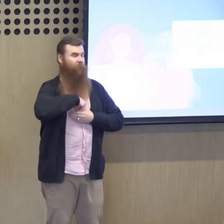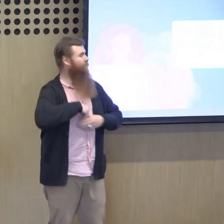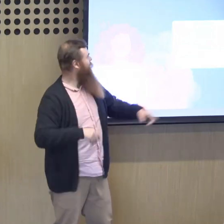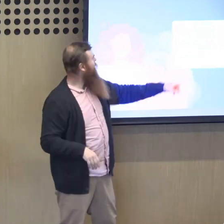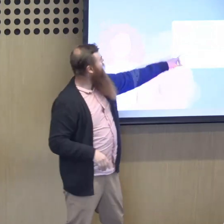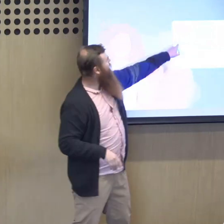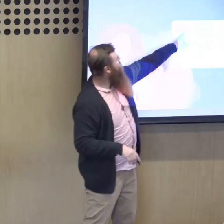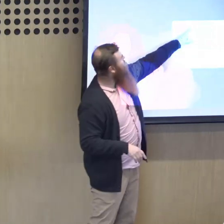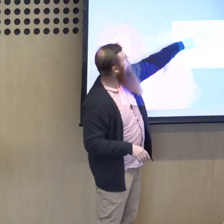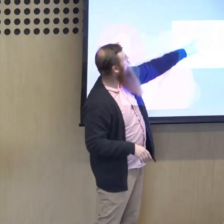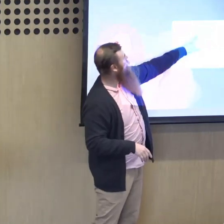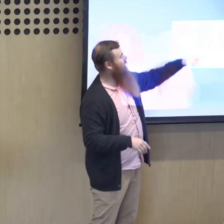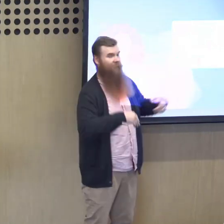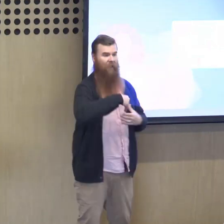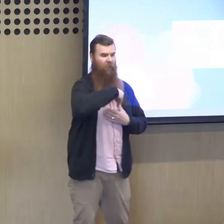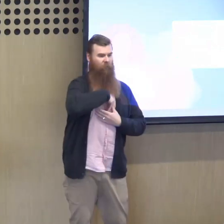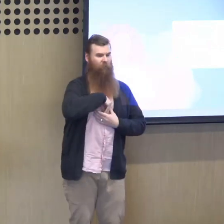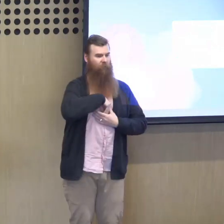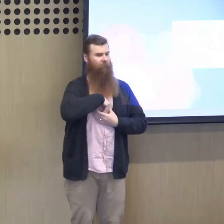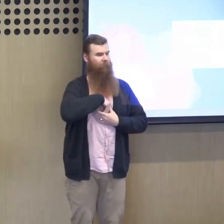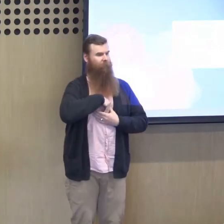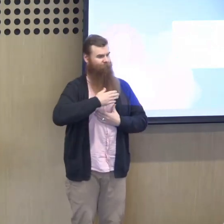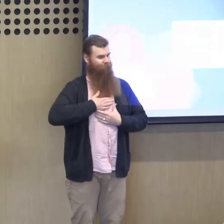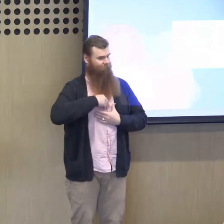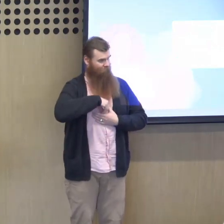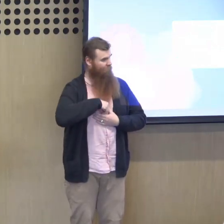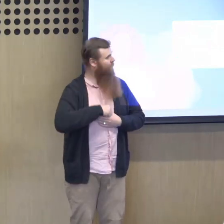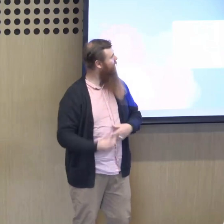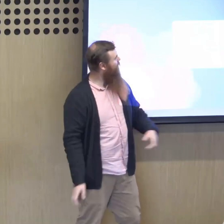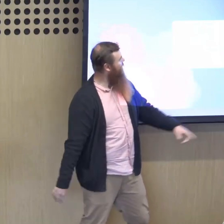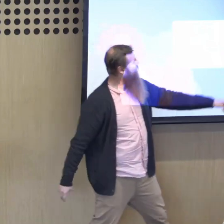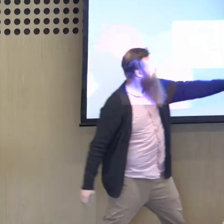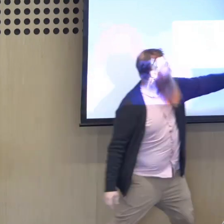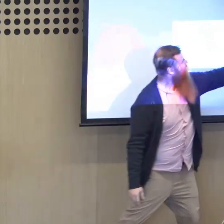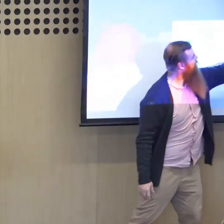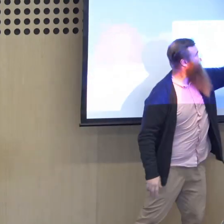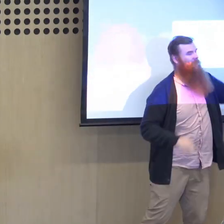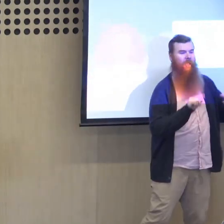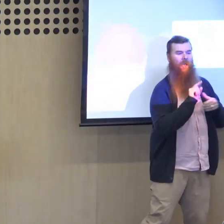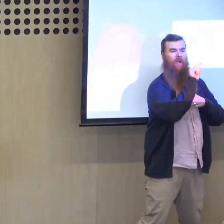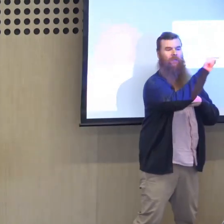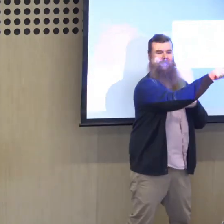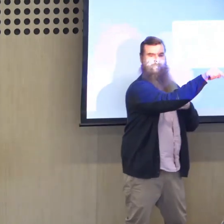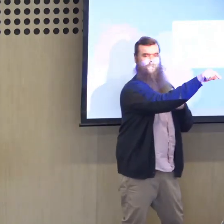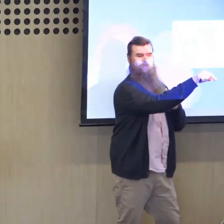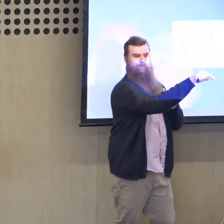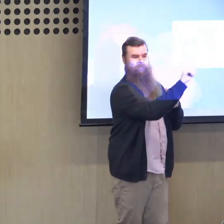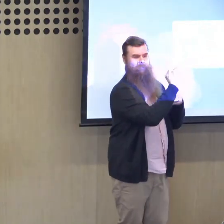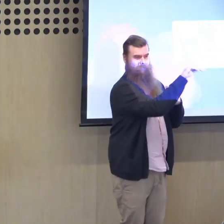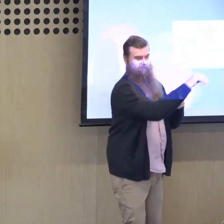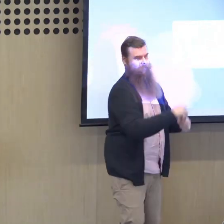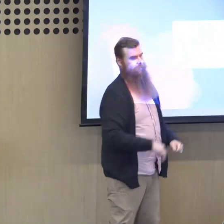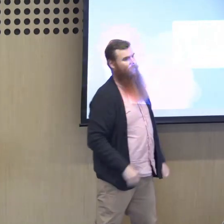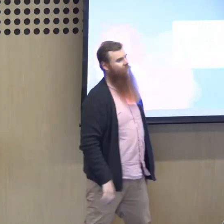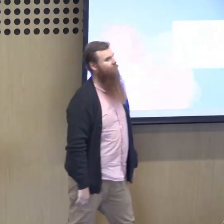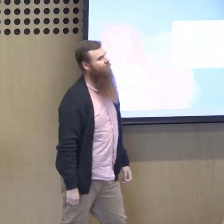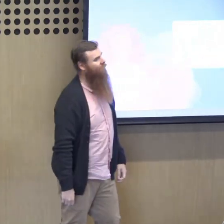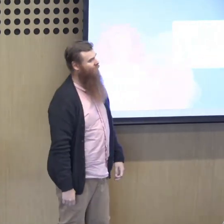So here on the left here, I have the intrinsic stresses, the internal and then extrinsic exclusionary